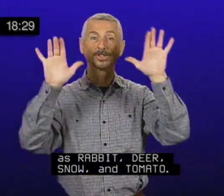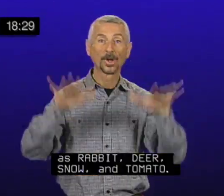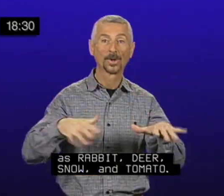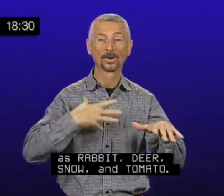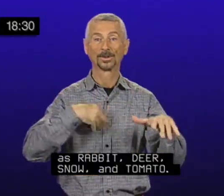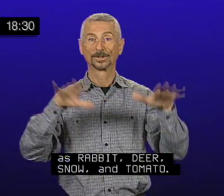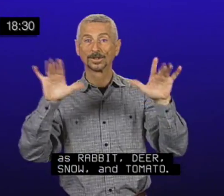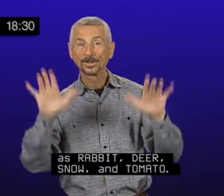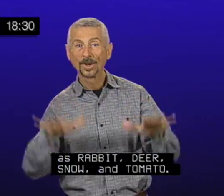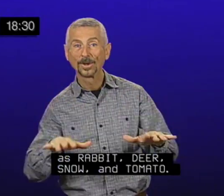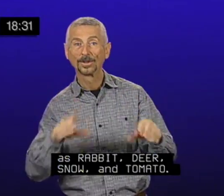and tomato.